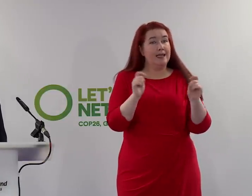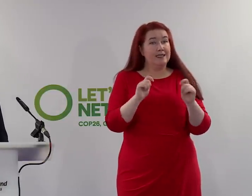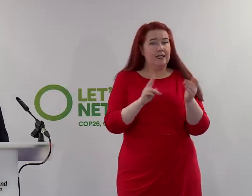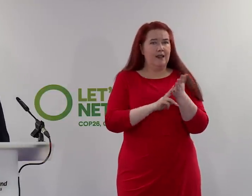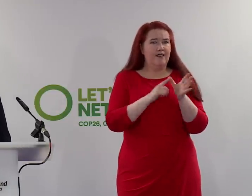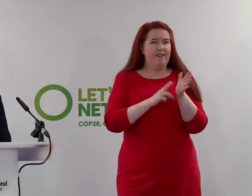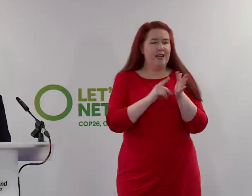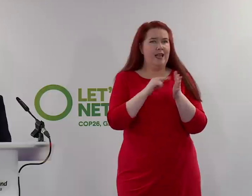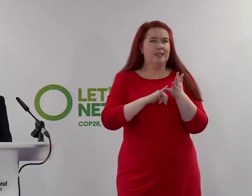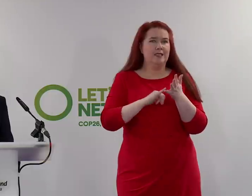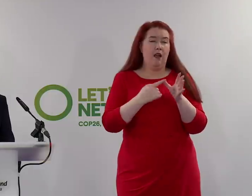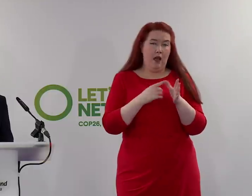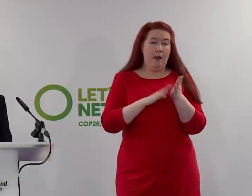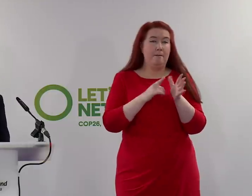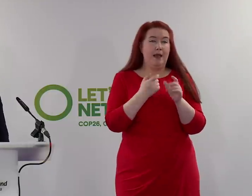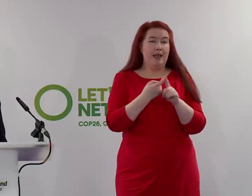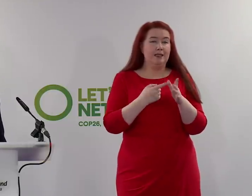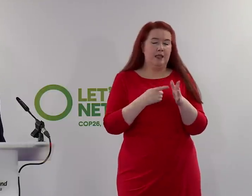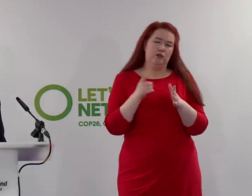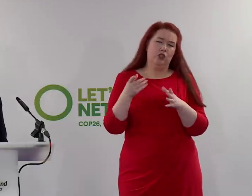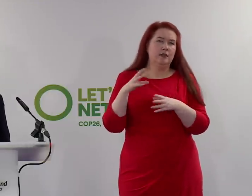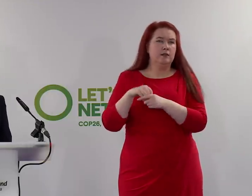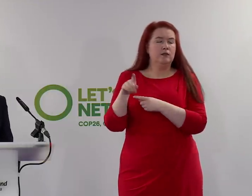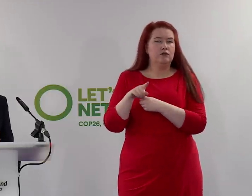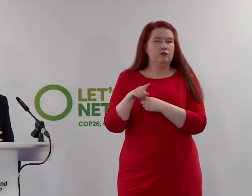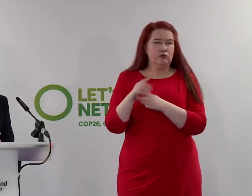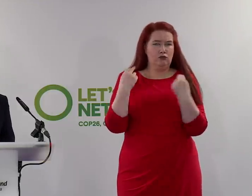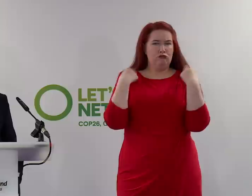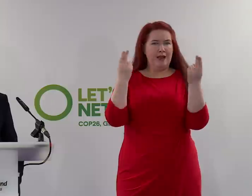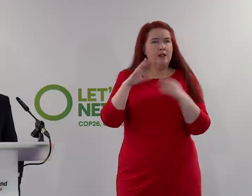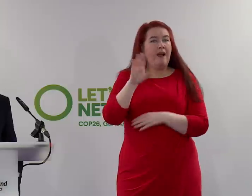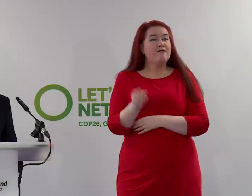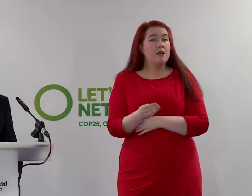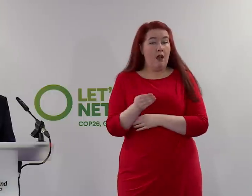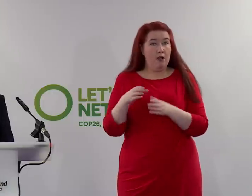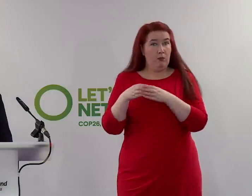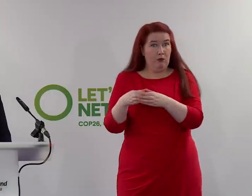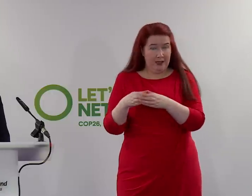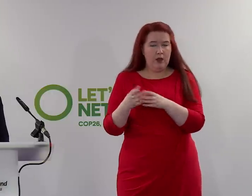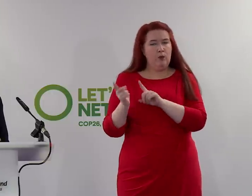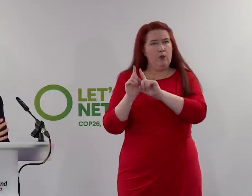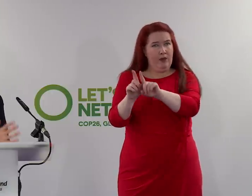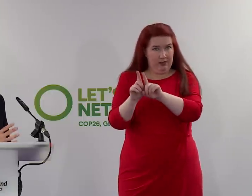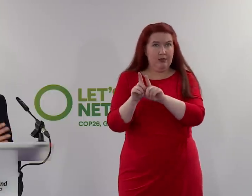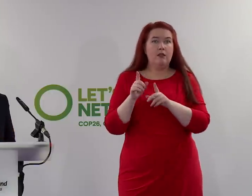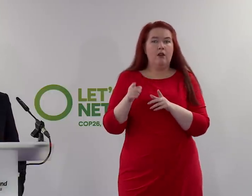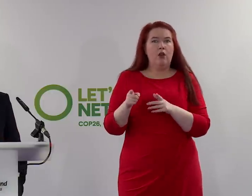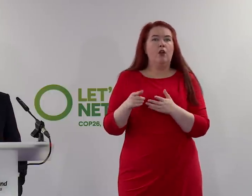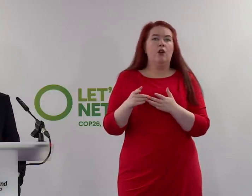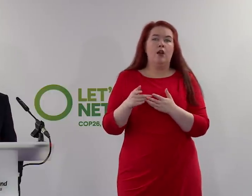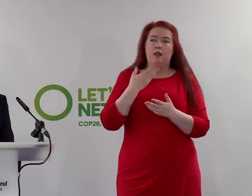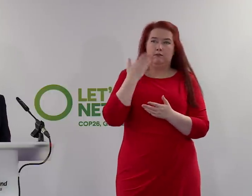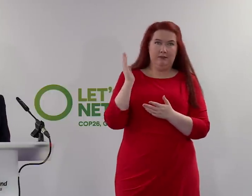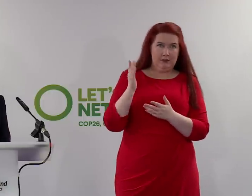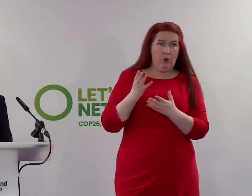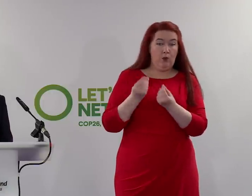Vanessa Nakate, who is part of the Rise Up Africa movement. I'll be attending a number of events with her, speaking with her at key